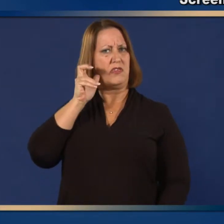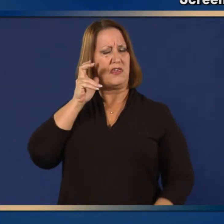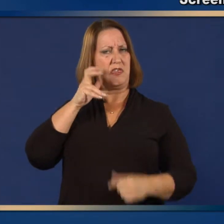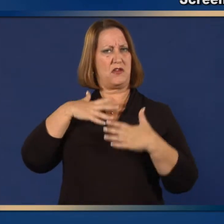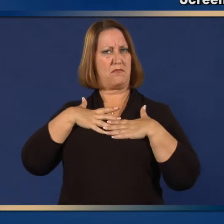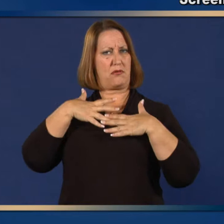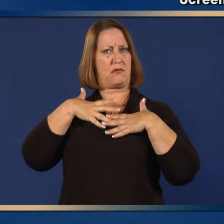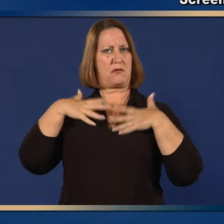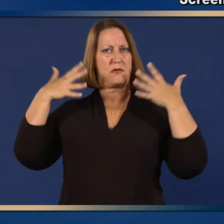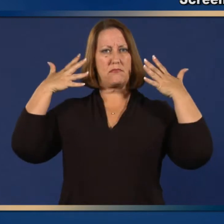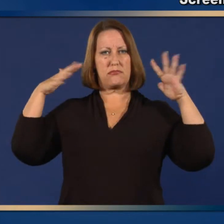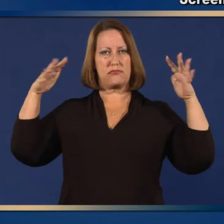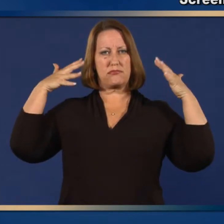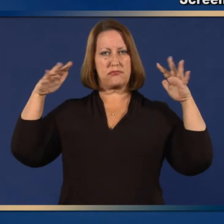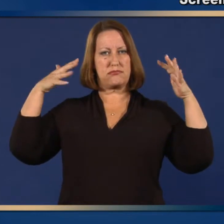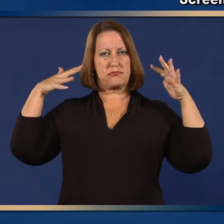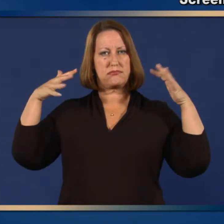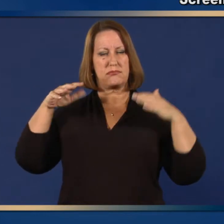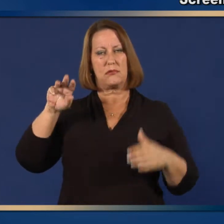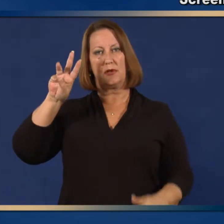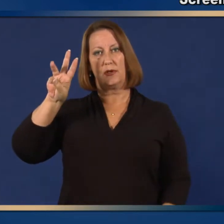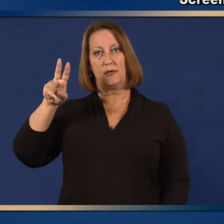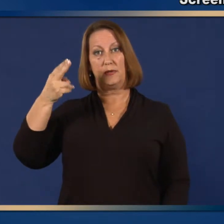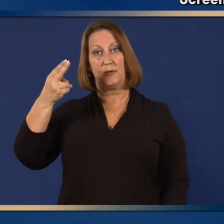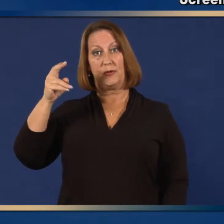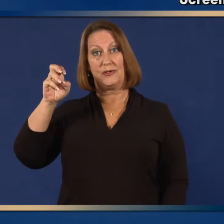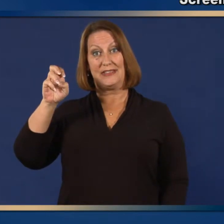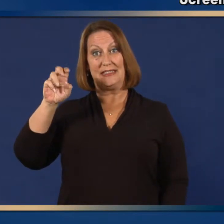had wheezing or asthma?